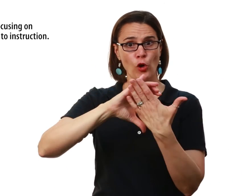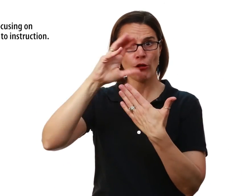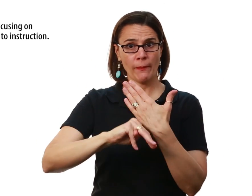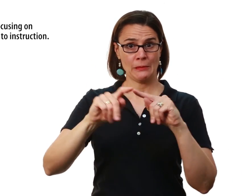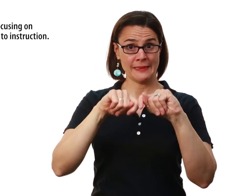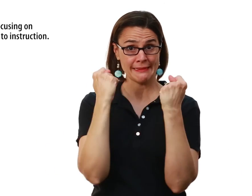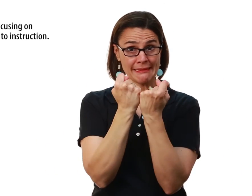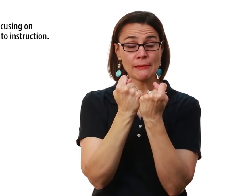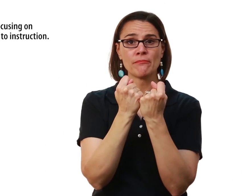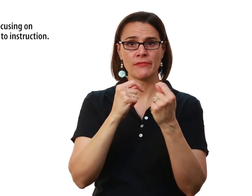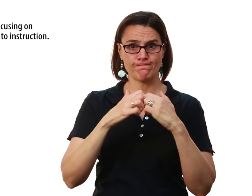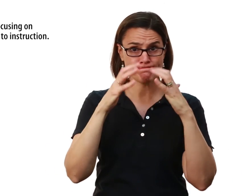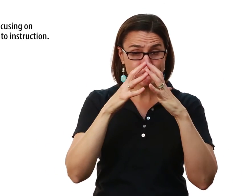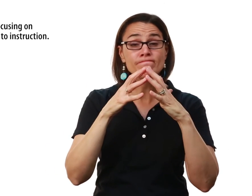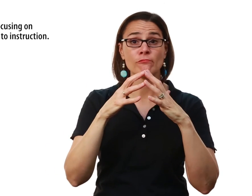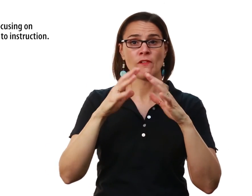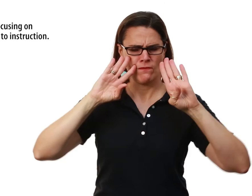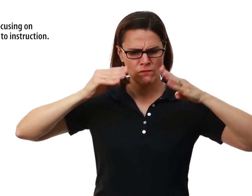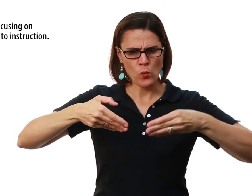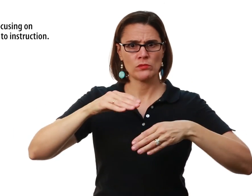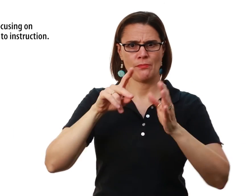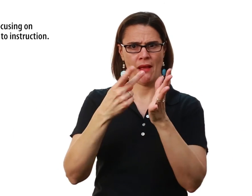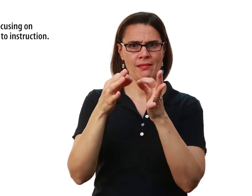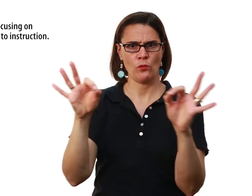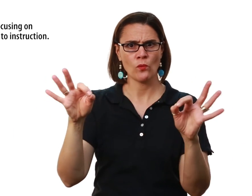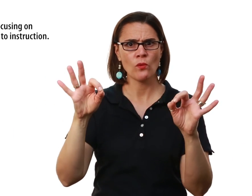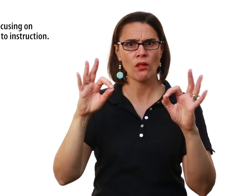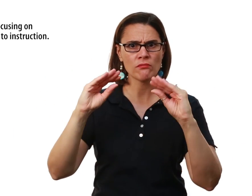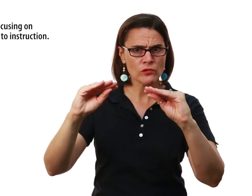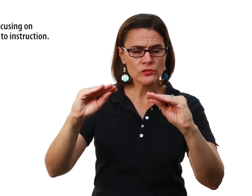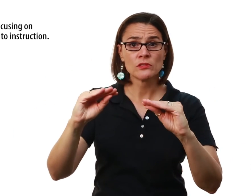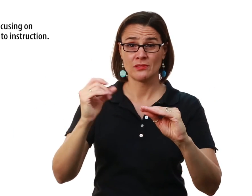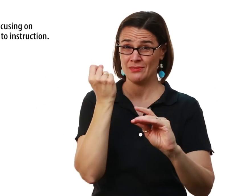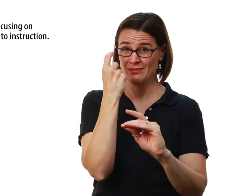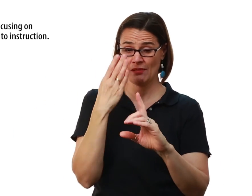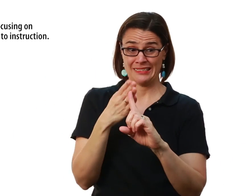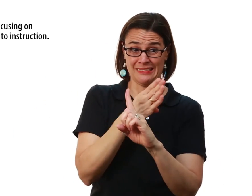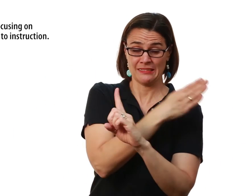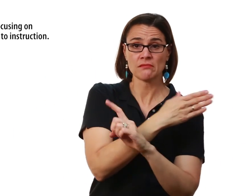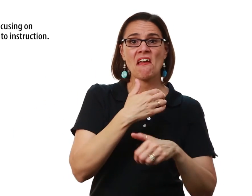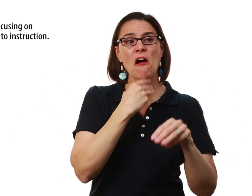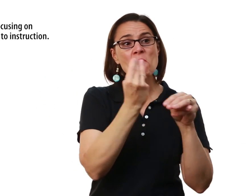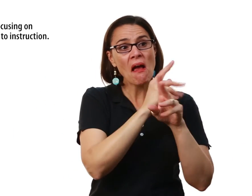team Established this year Focusing on bilingual instruction In the past we've had math teams